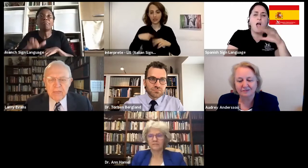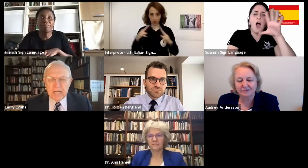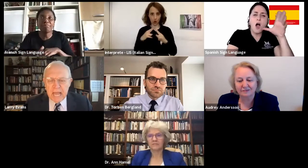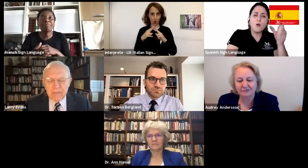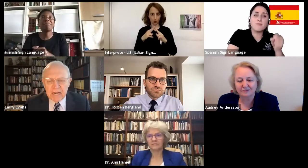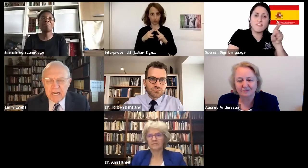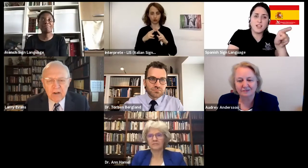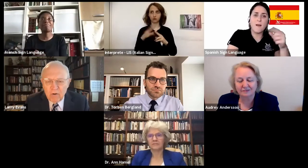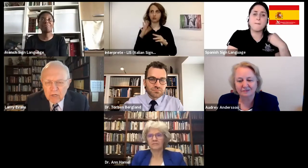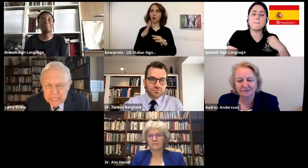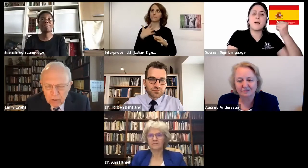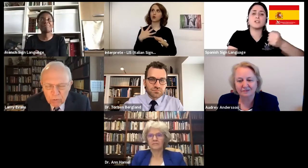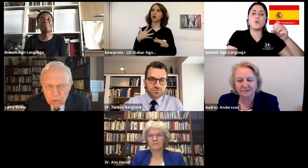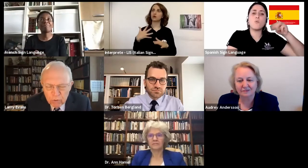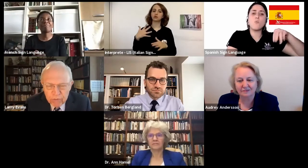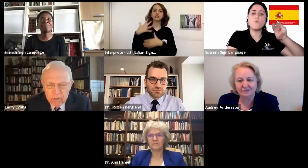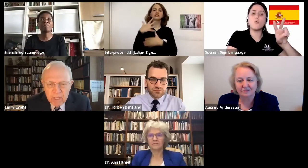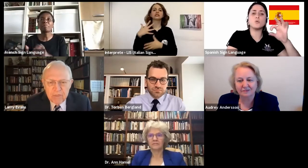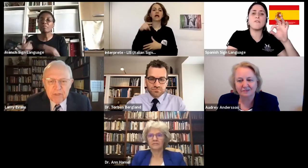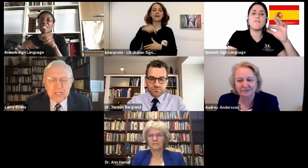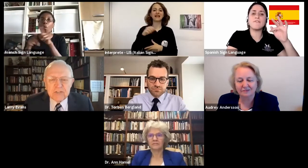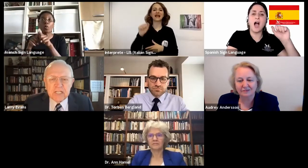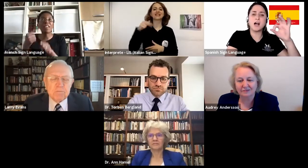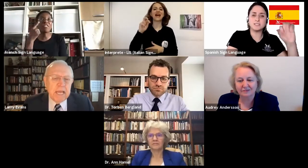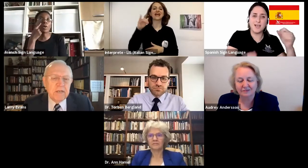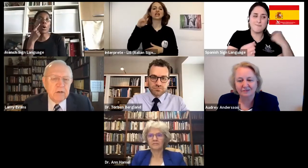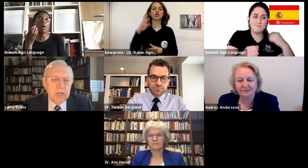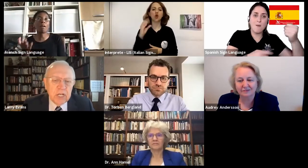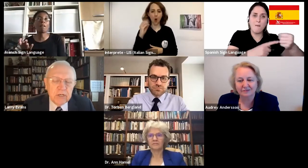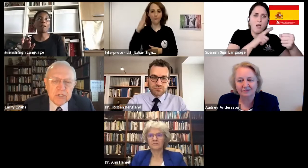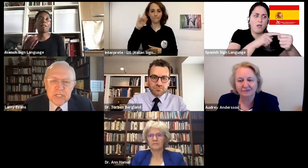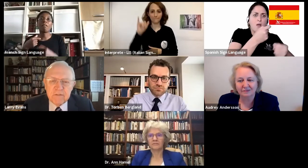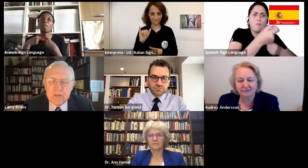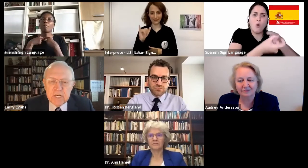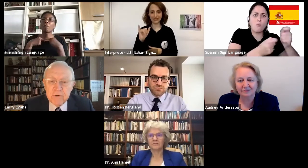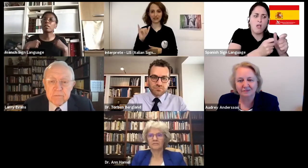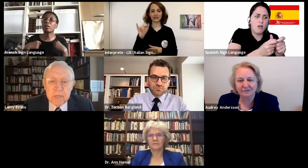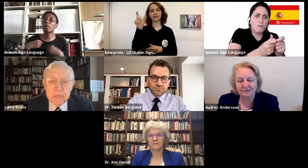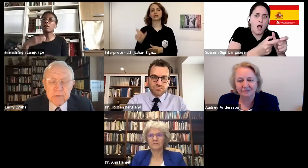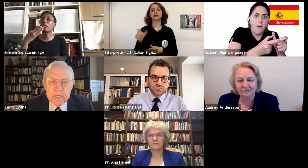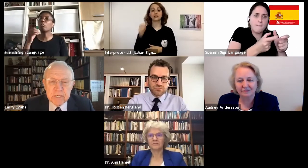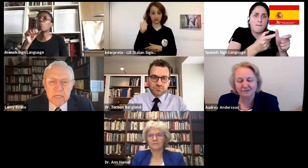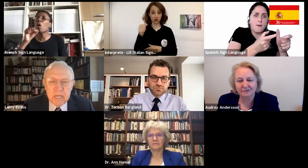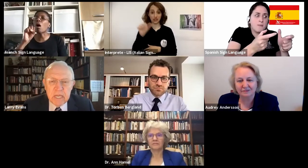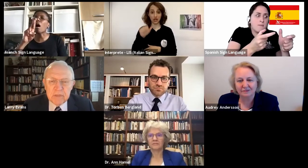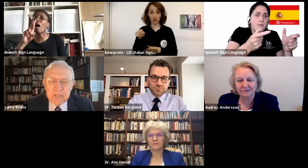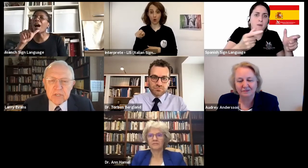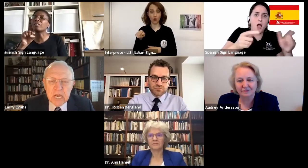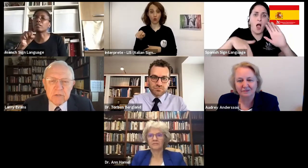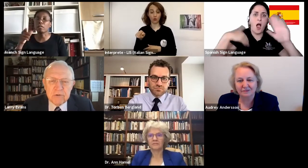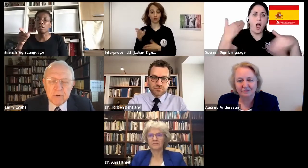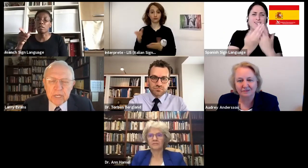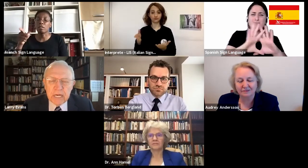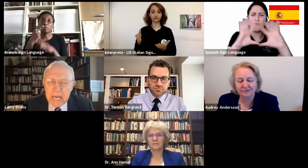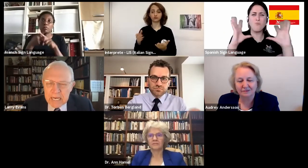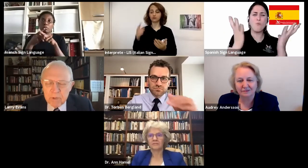And then out of that little growth, this has expanded into seven different ministries. This is